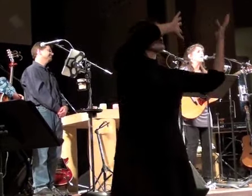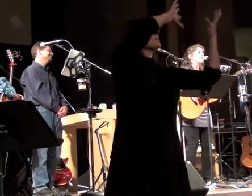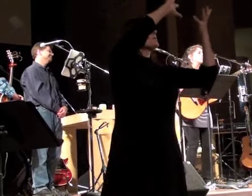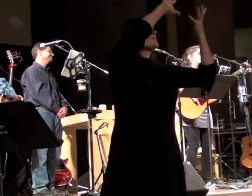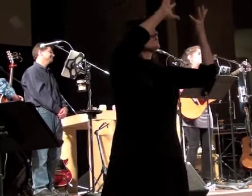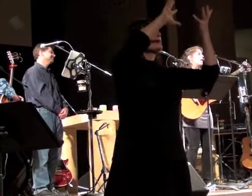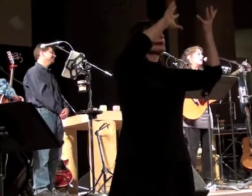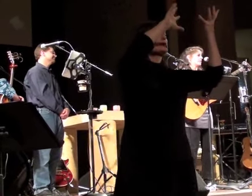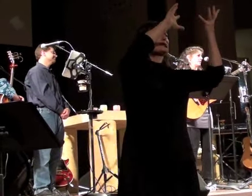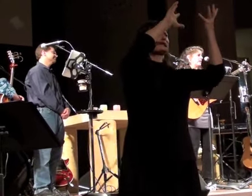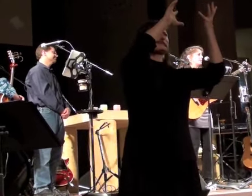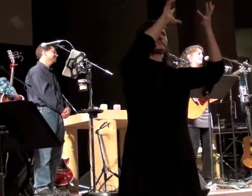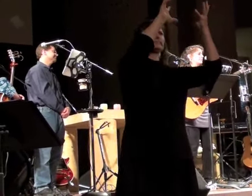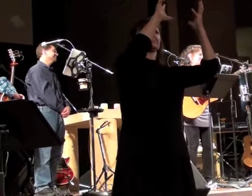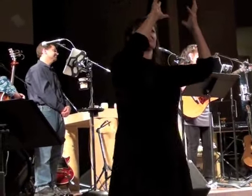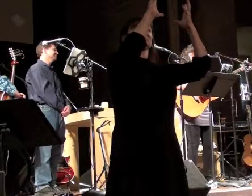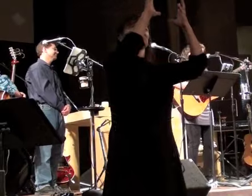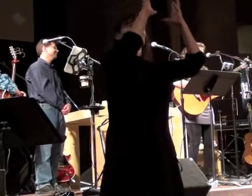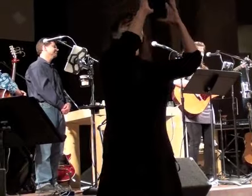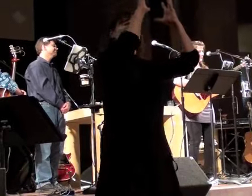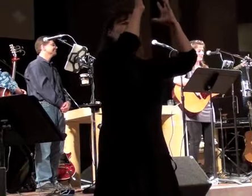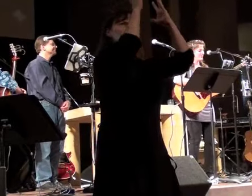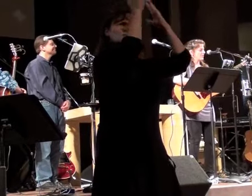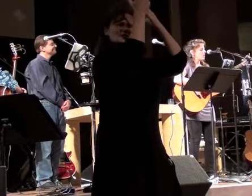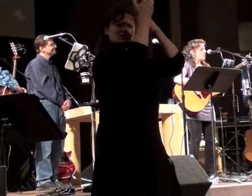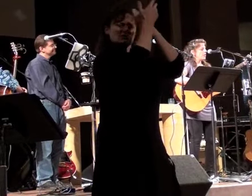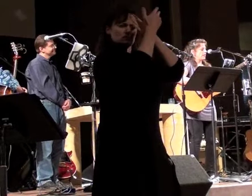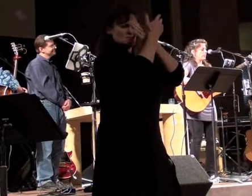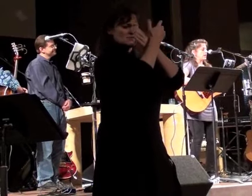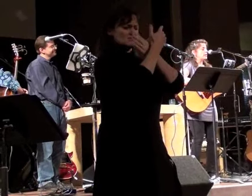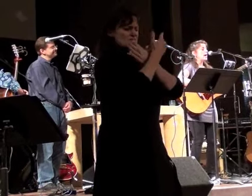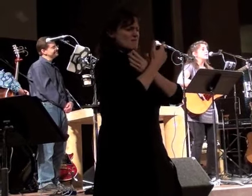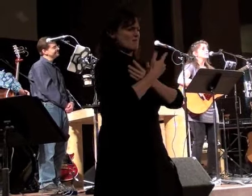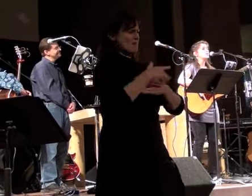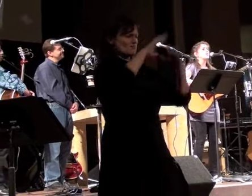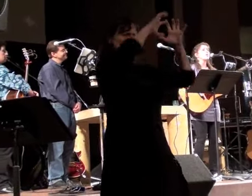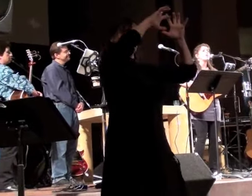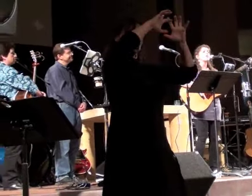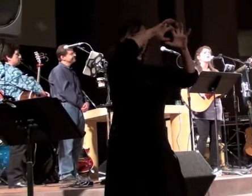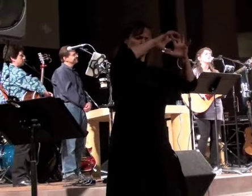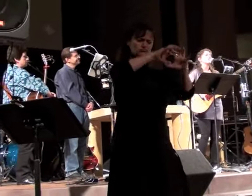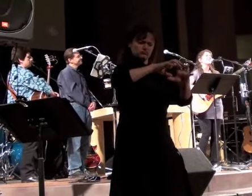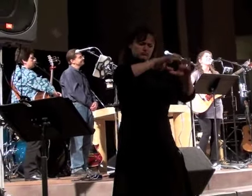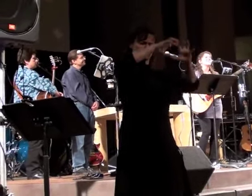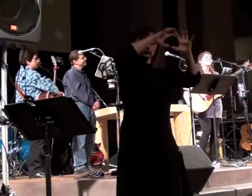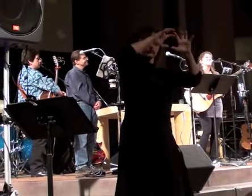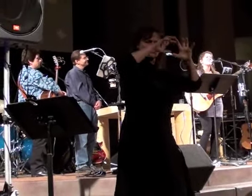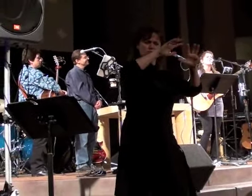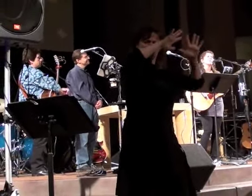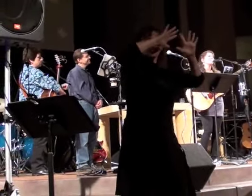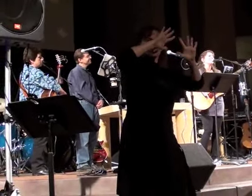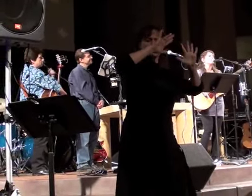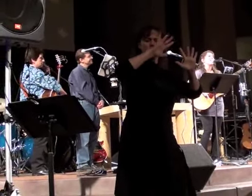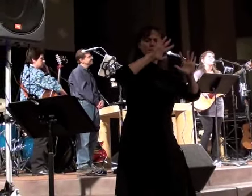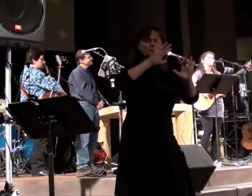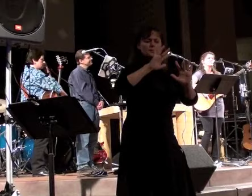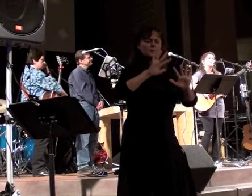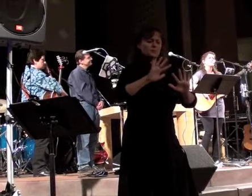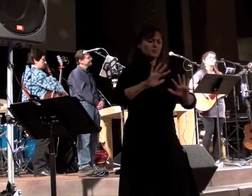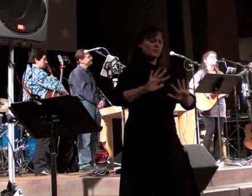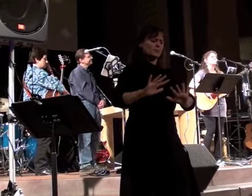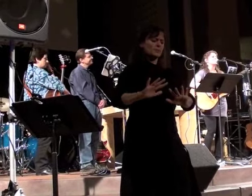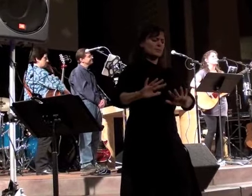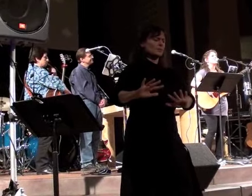they only block the sun. They rain down the snow on everyone.